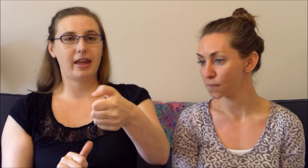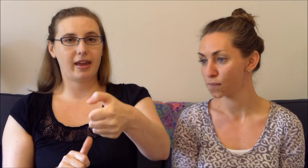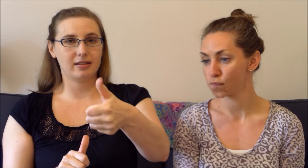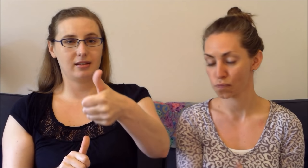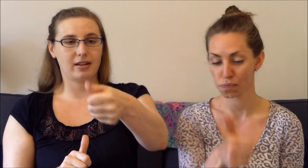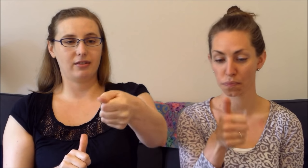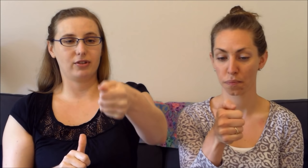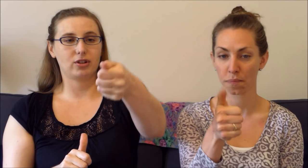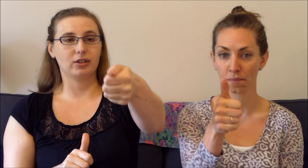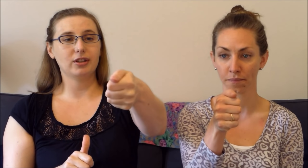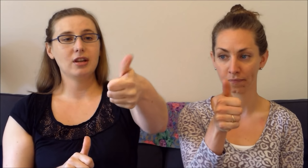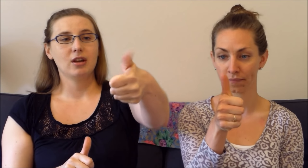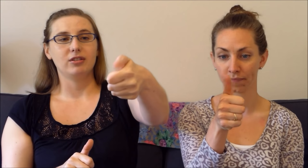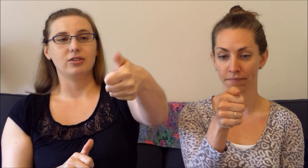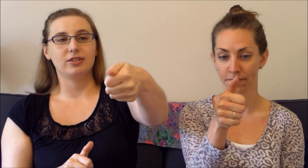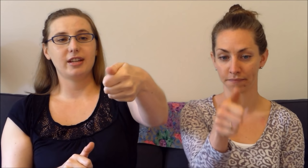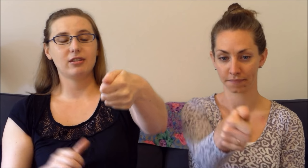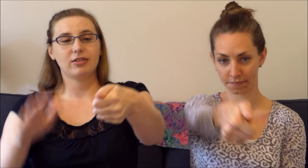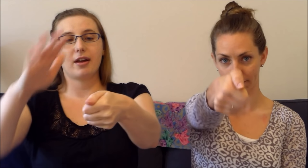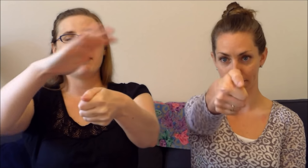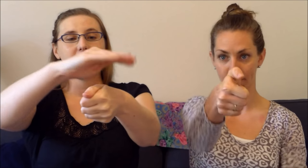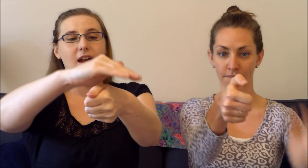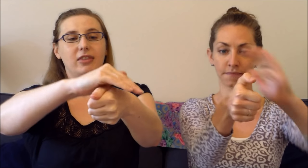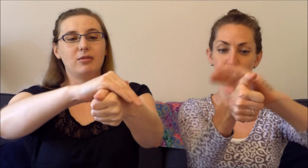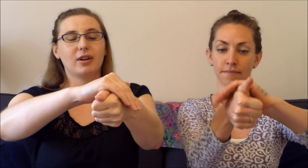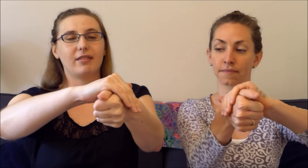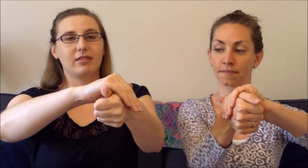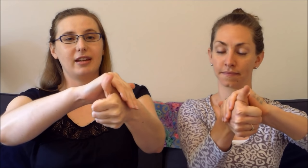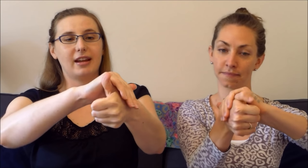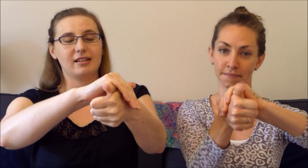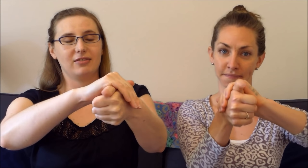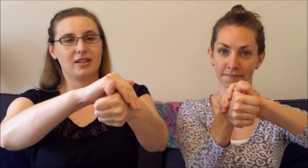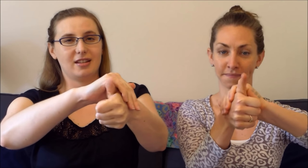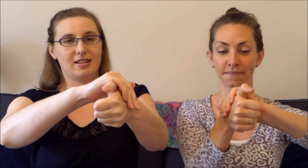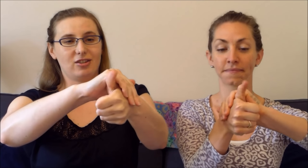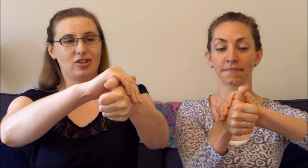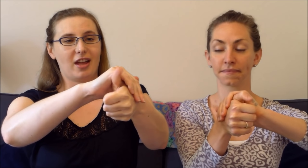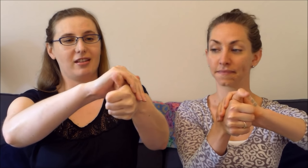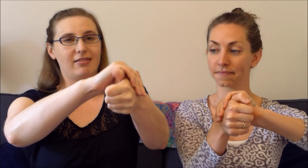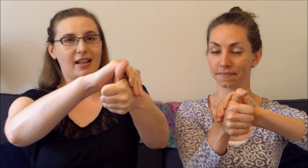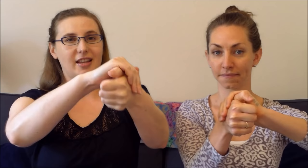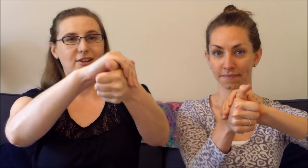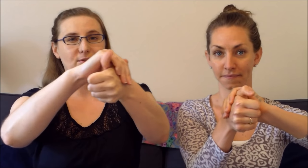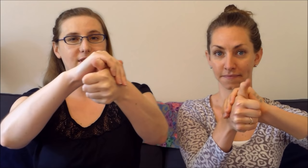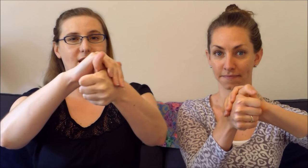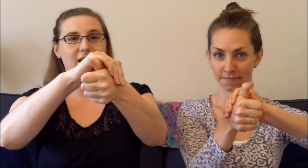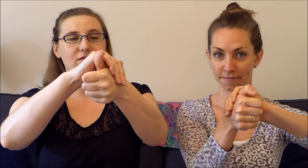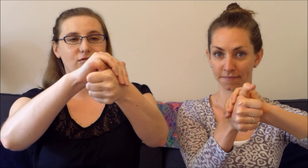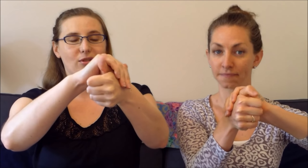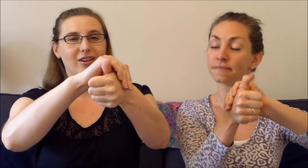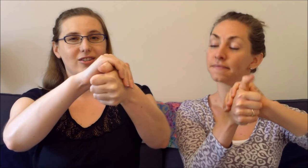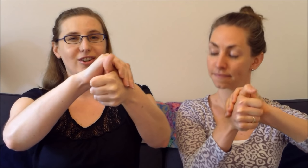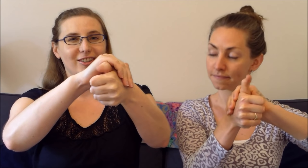the ASL sign for turtle. Would you just take your thumb and then you cover it as if this is his shell and that's how you do the sign for turtle.